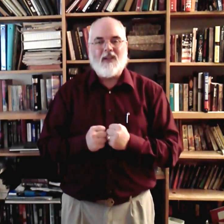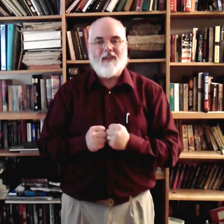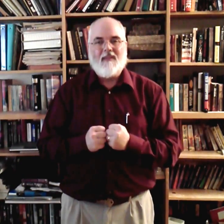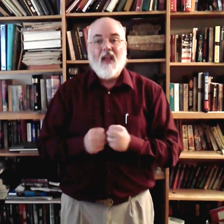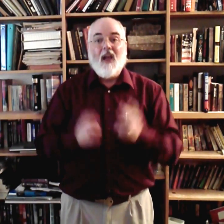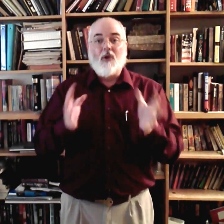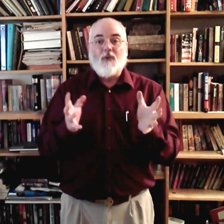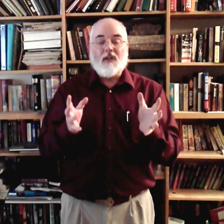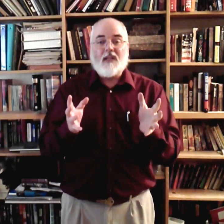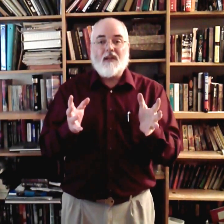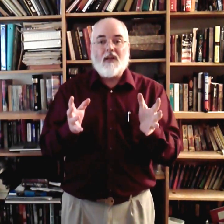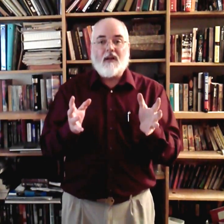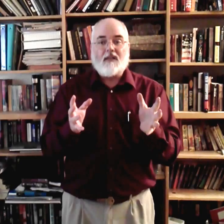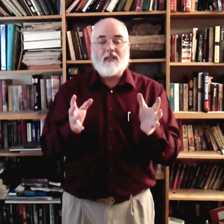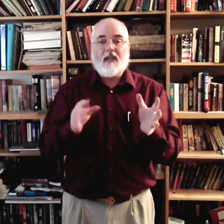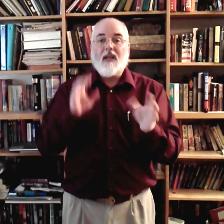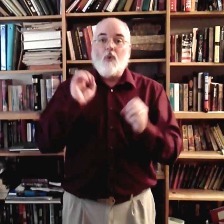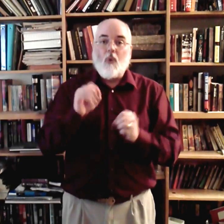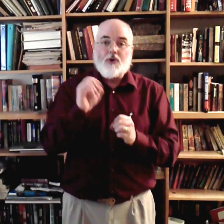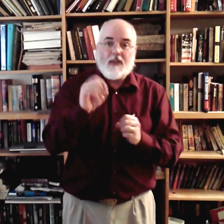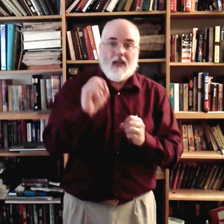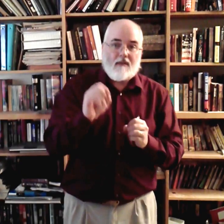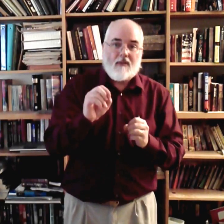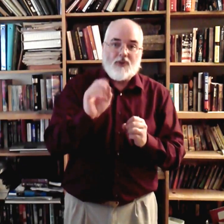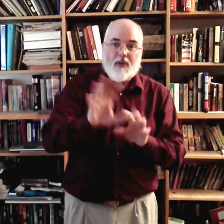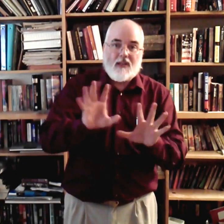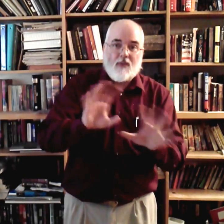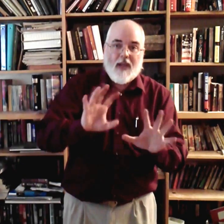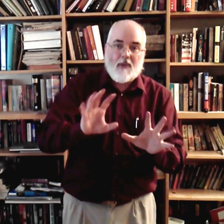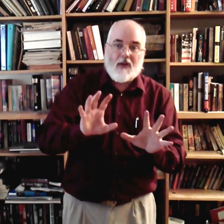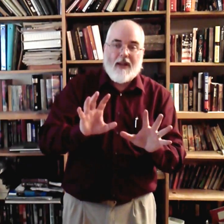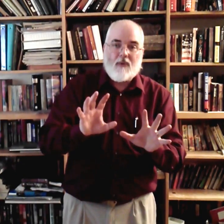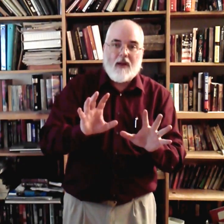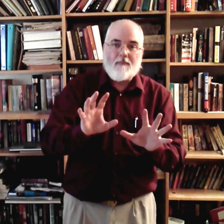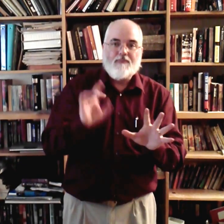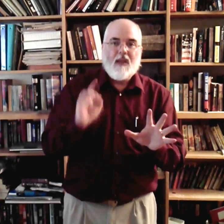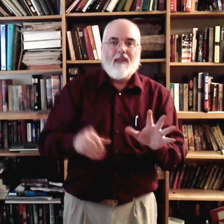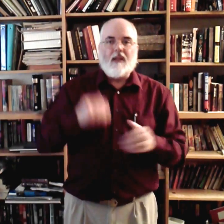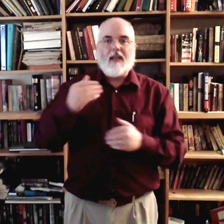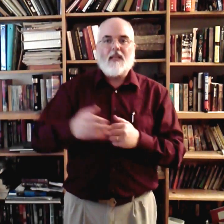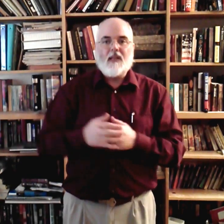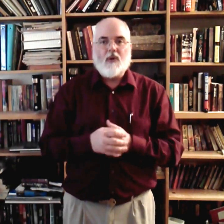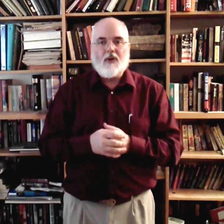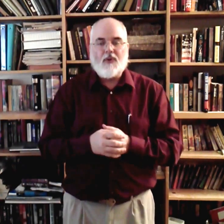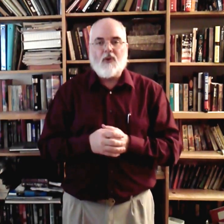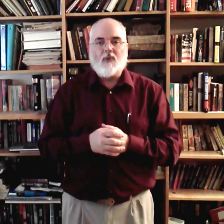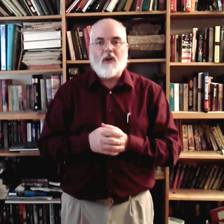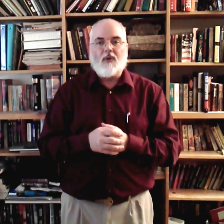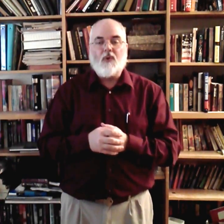Okay? Look forward to seeing you there at LTC. Once you get this vocabulary down right, the next thing that we're going to do is we're going to do